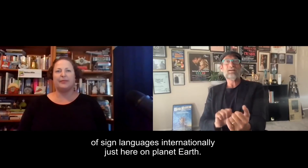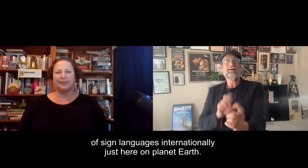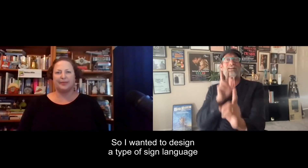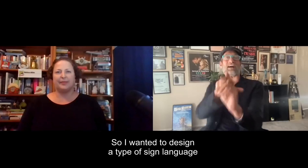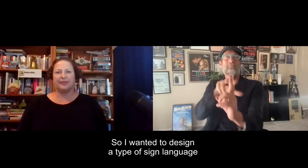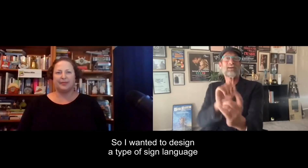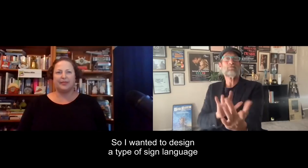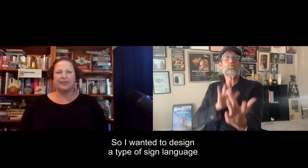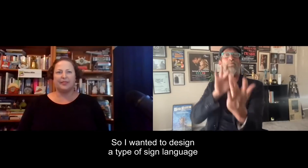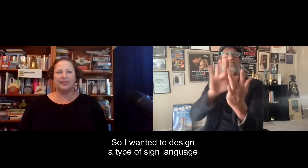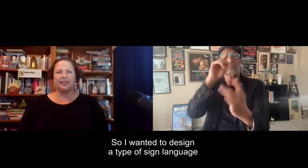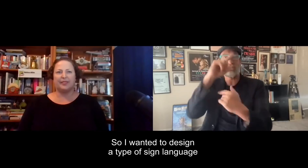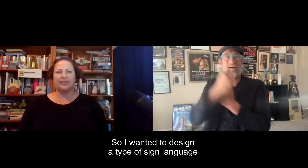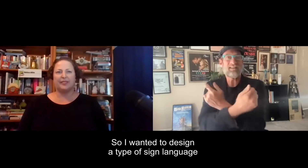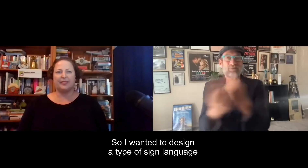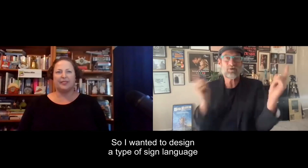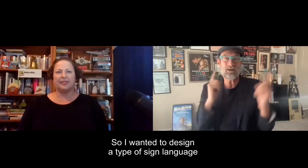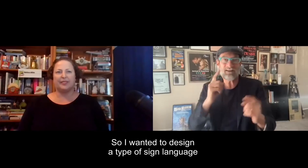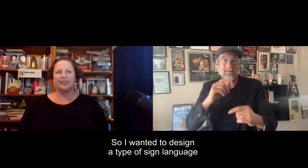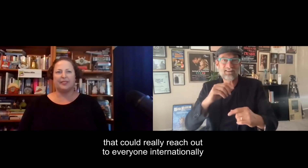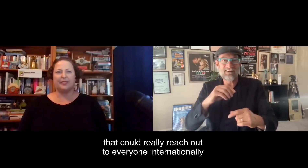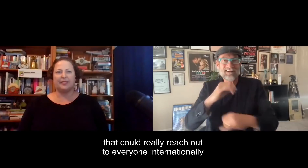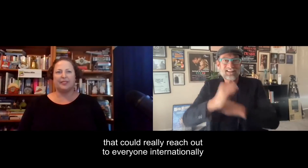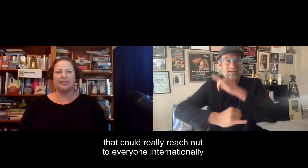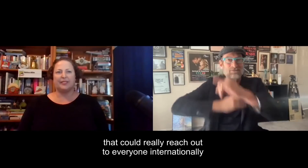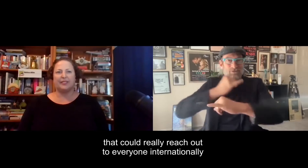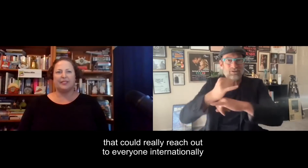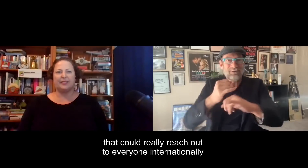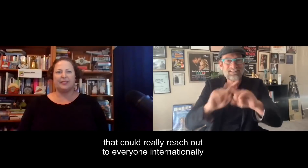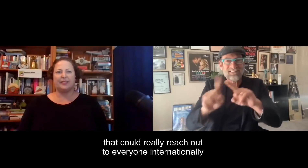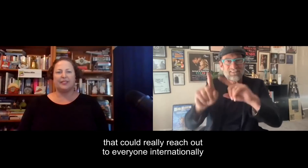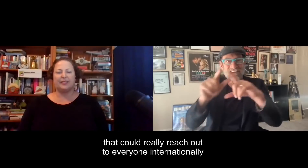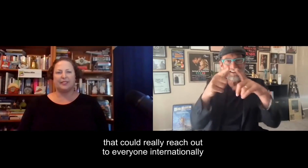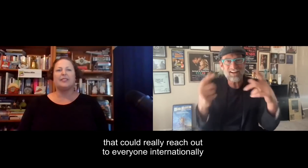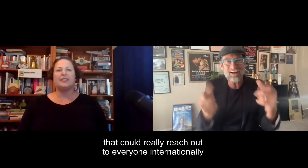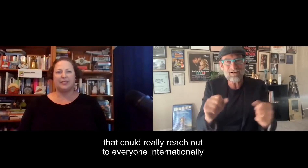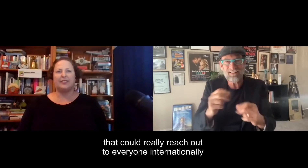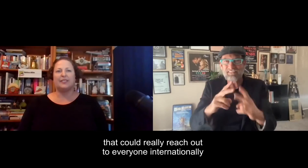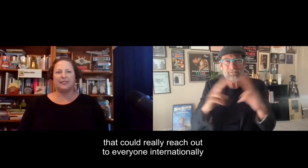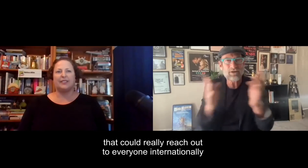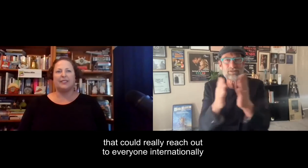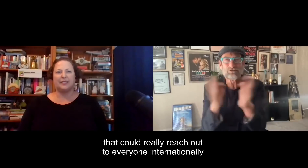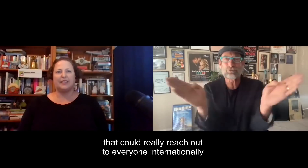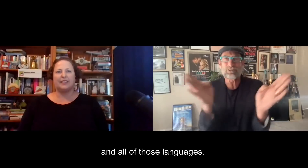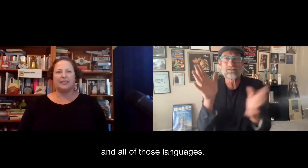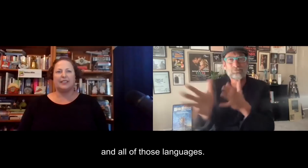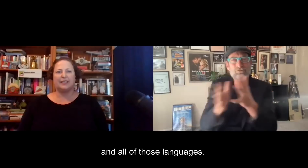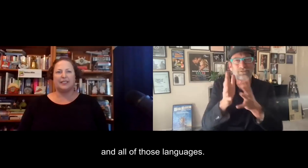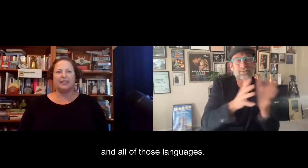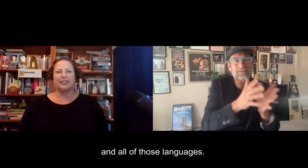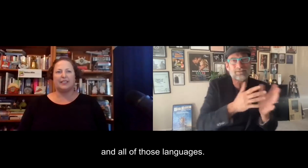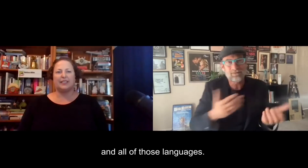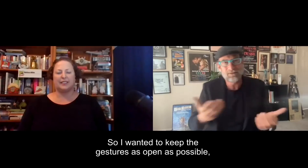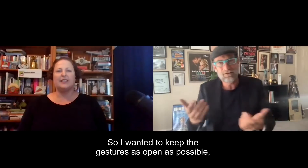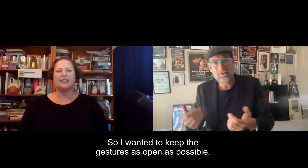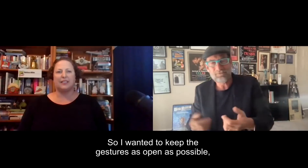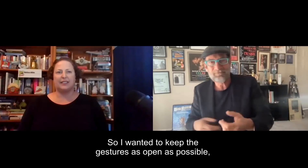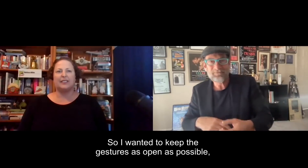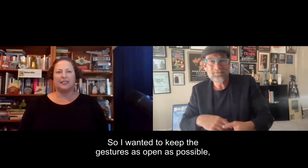So I wanted to design a type of sign language that could really reach out to everyone internationally and all of those languages. So I wanted to keep the